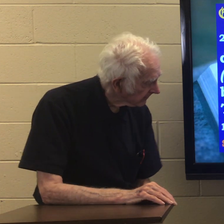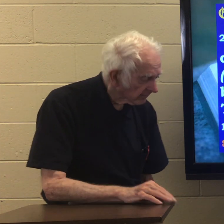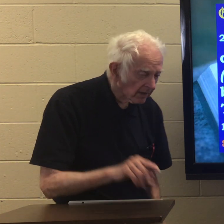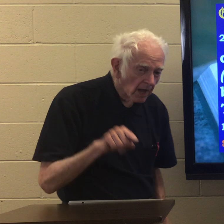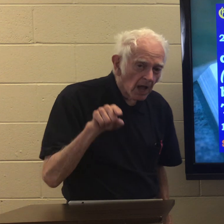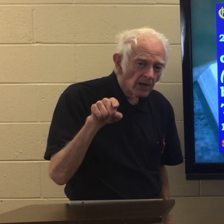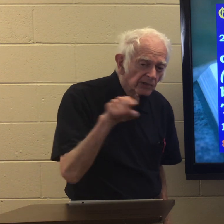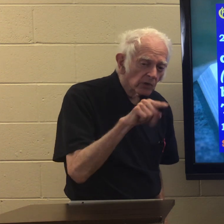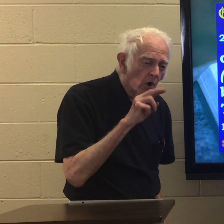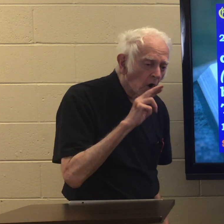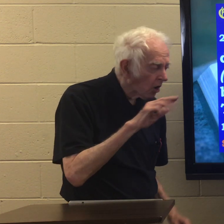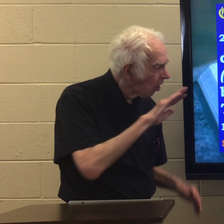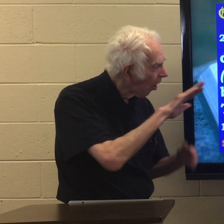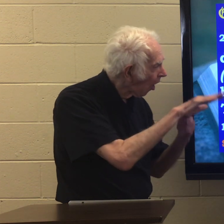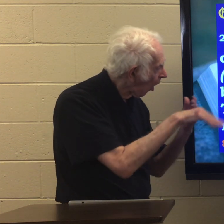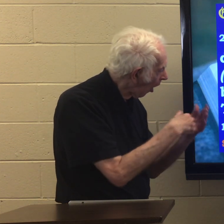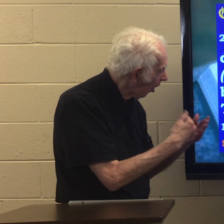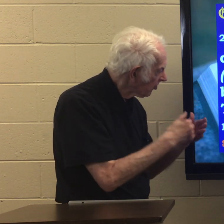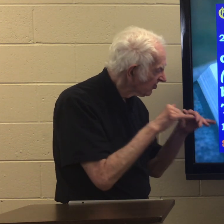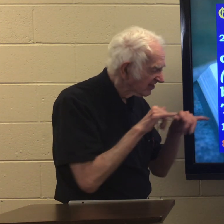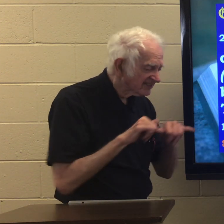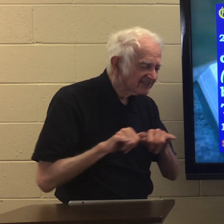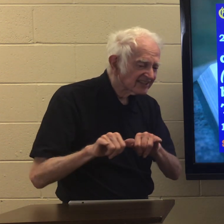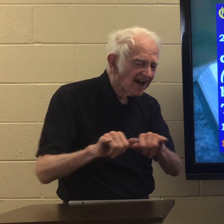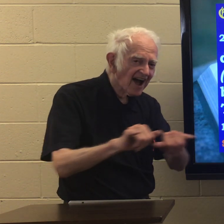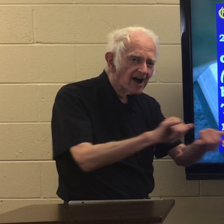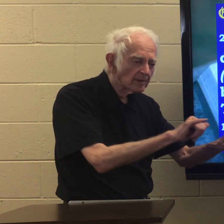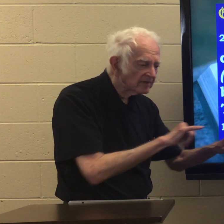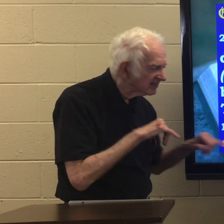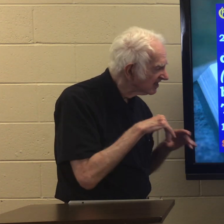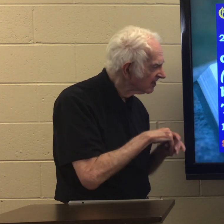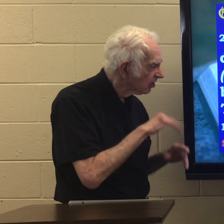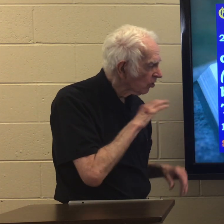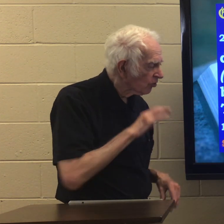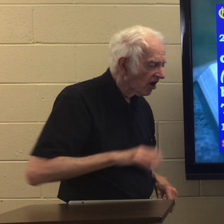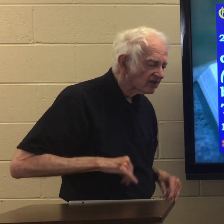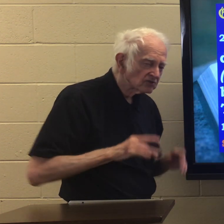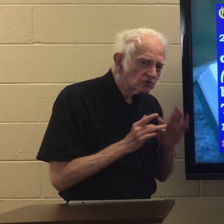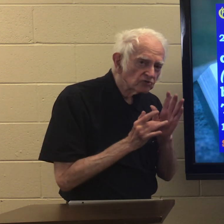You are all the same in Christ Jesus.